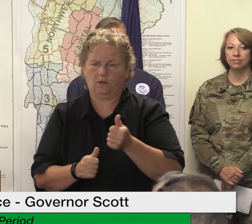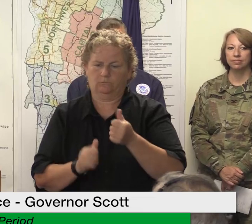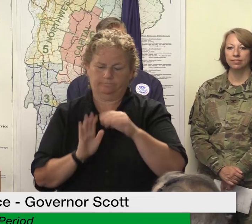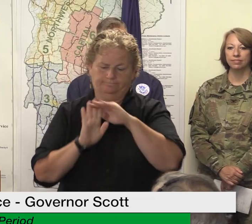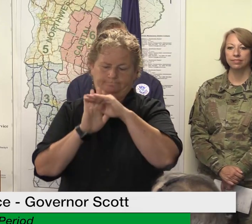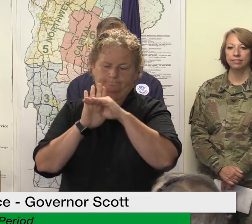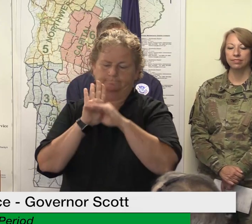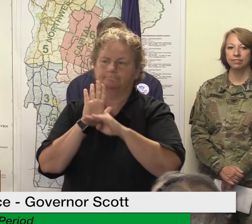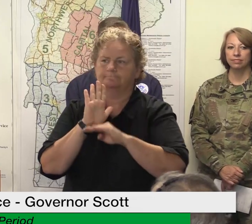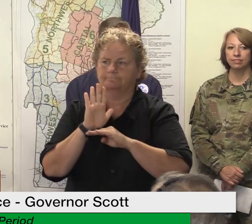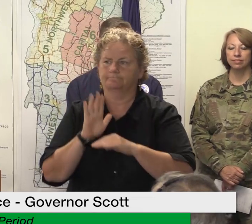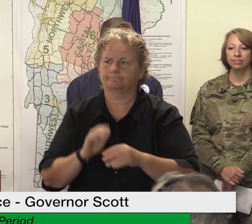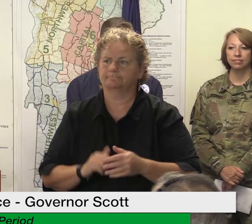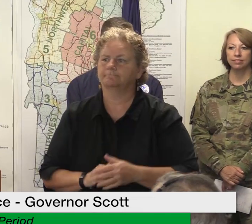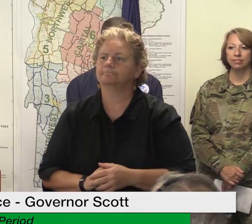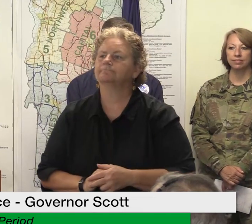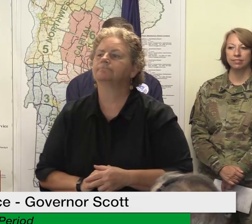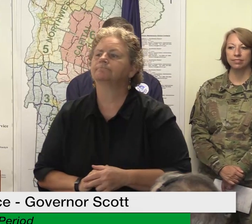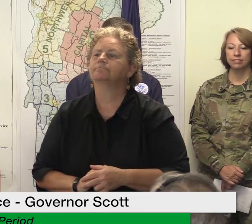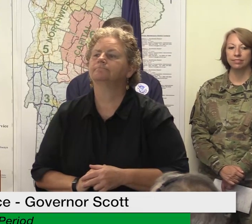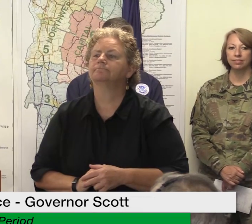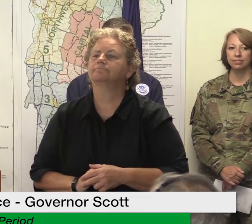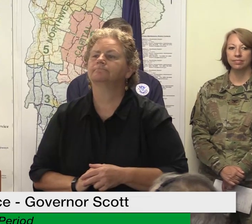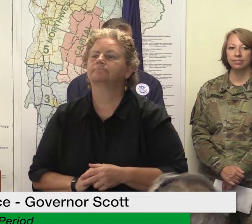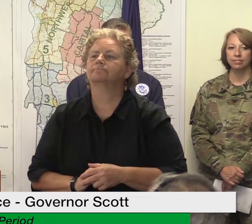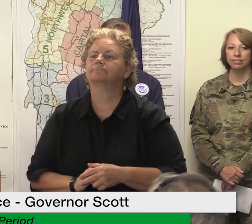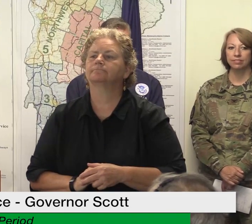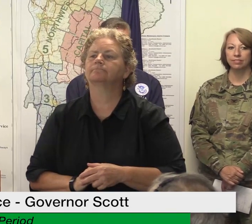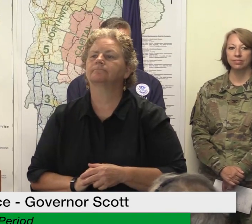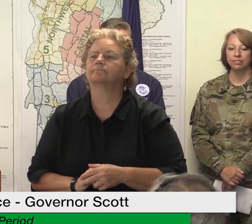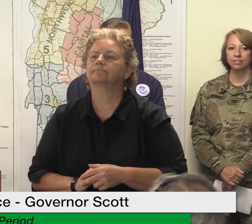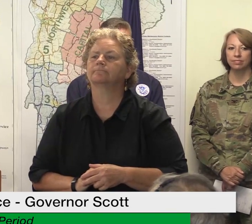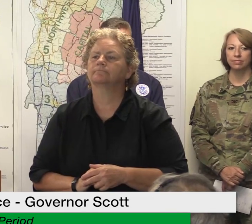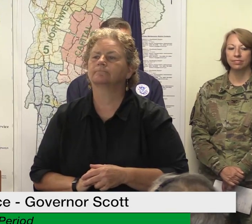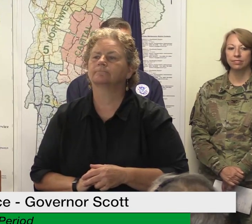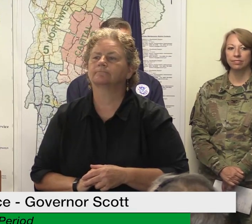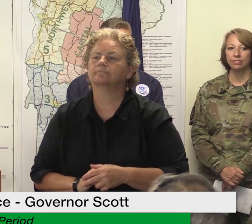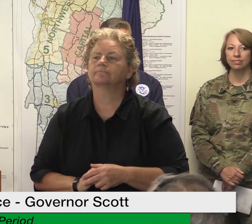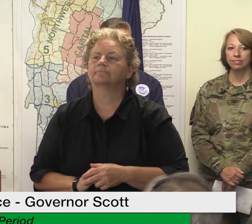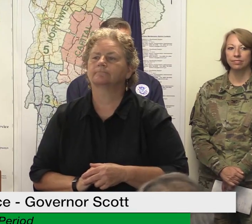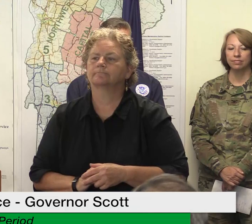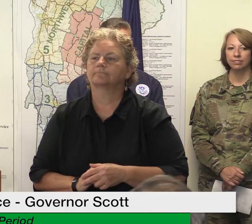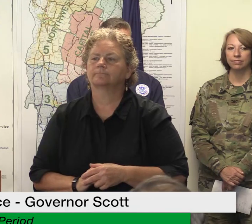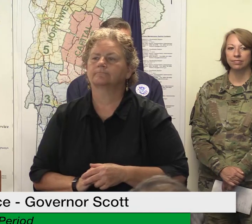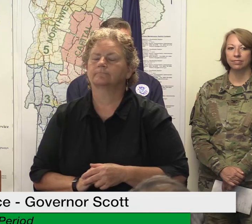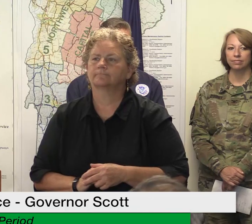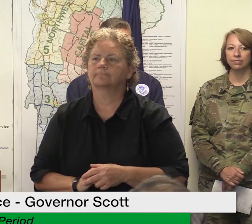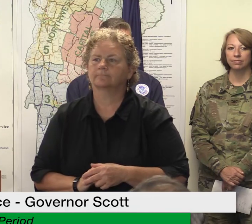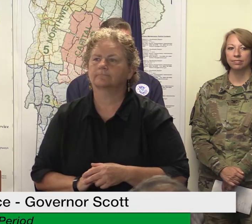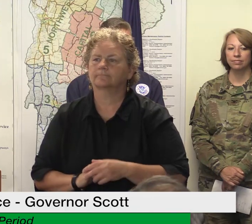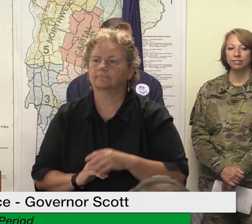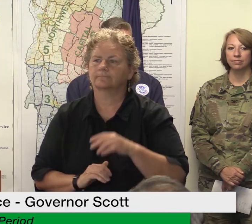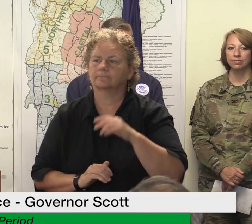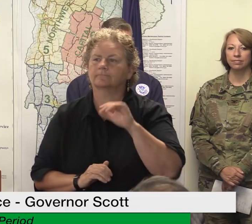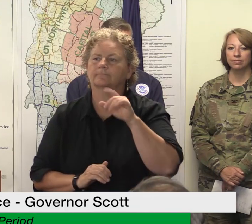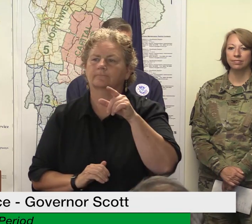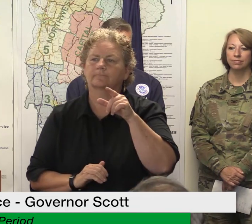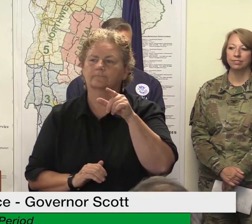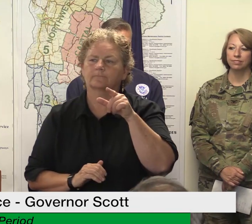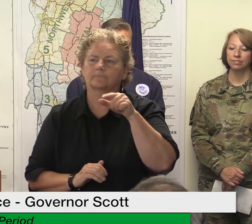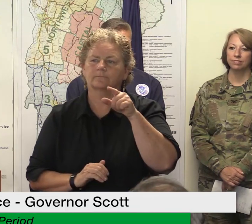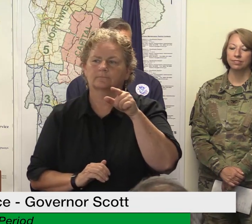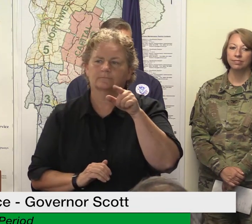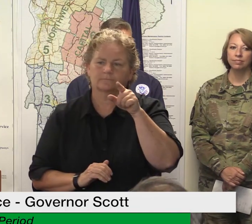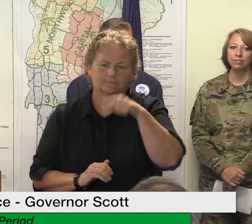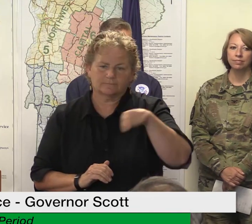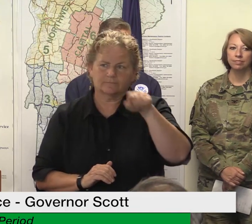also asked advising companies to be lenient with policyholders with extended grace periods understanding that